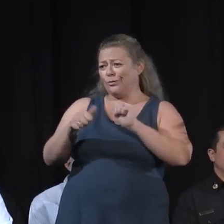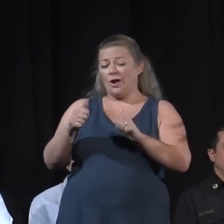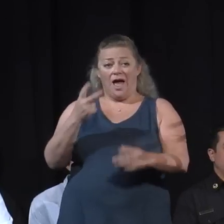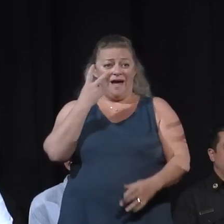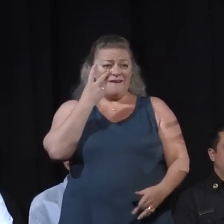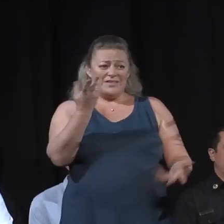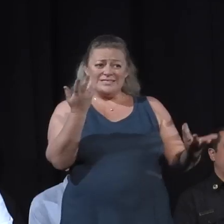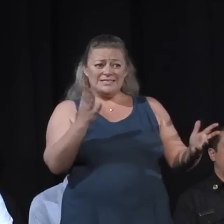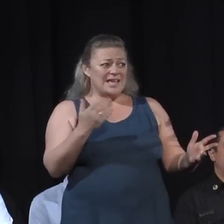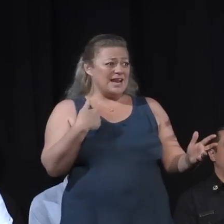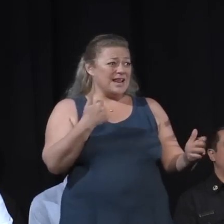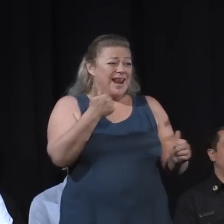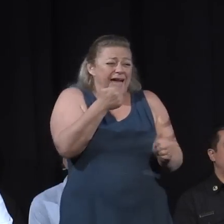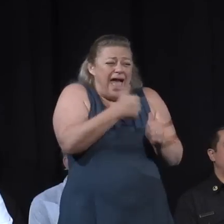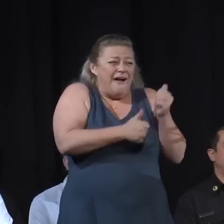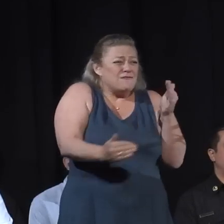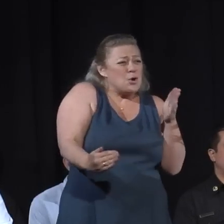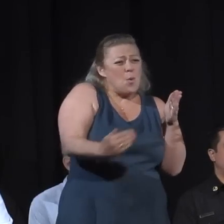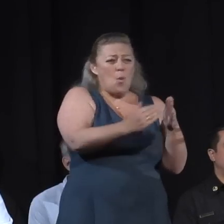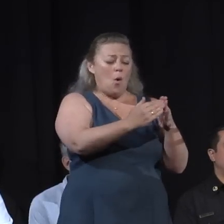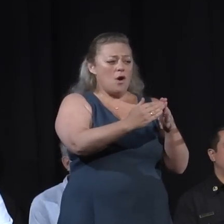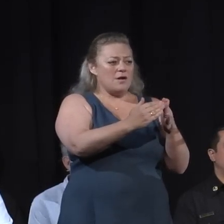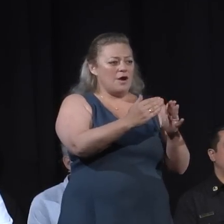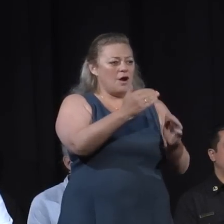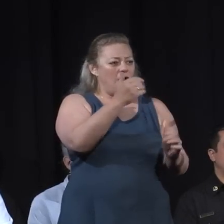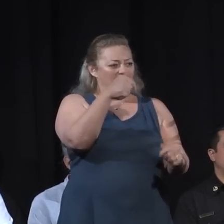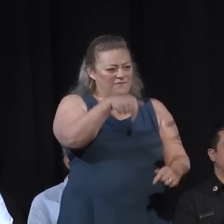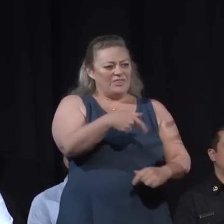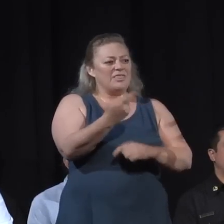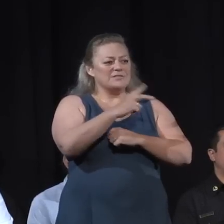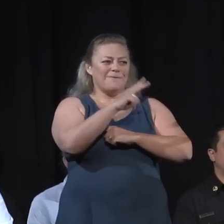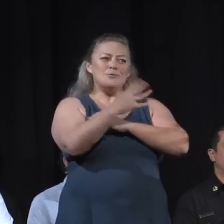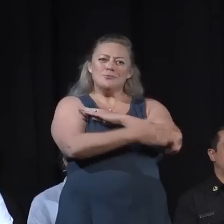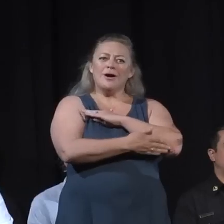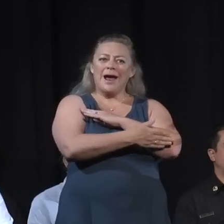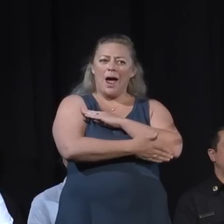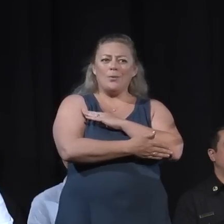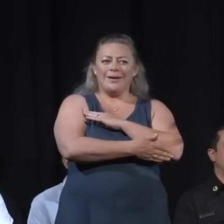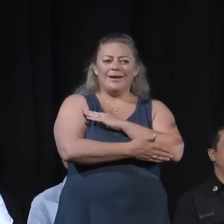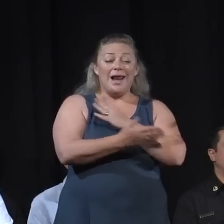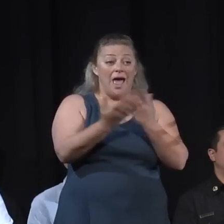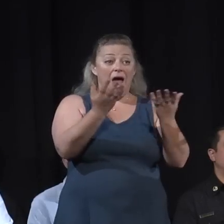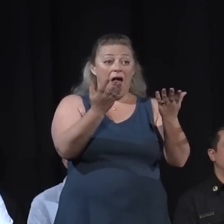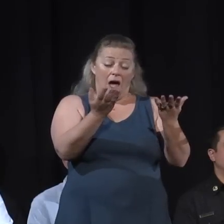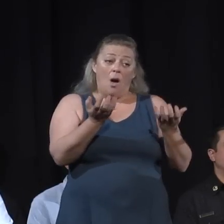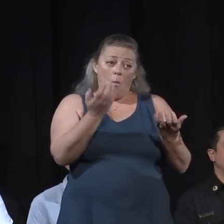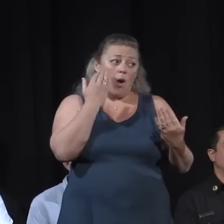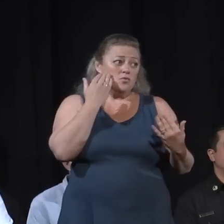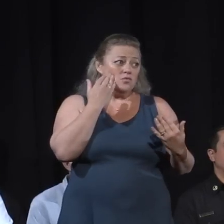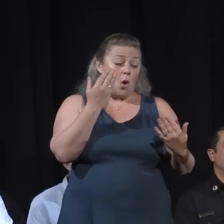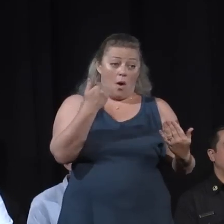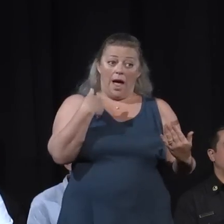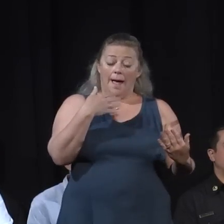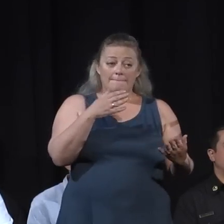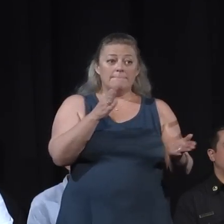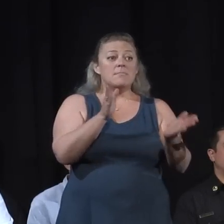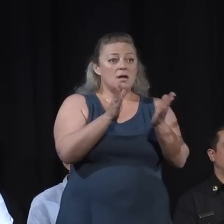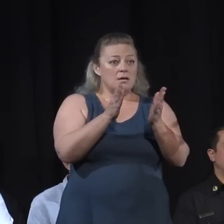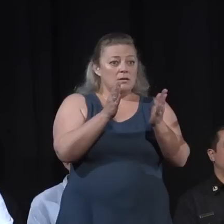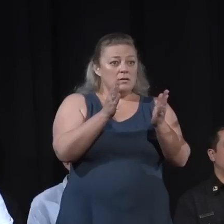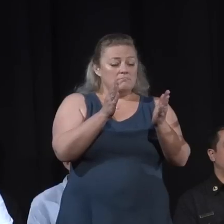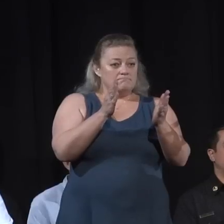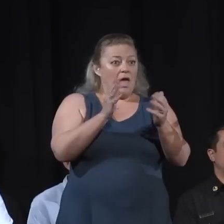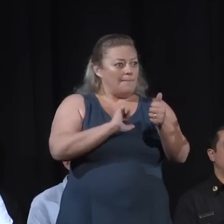it in every corner of Ventura County. But I do want you to know that I'm on top of what the federal